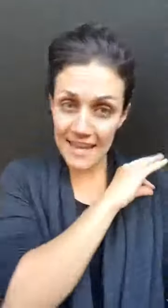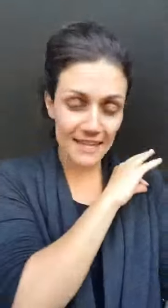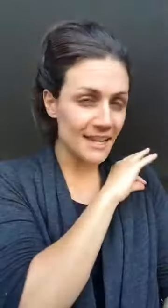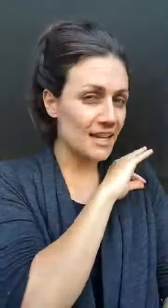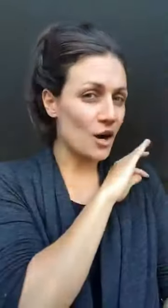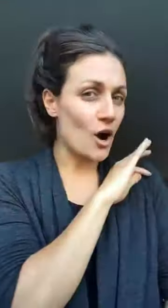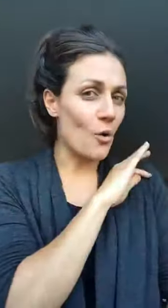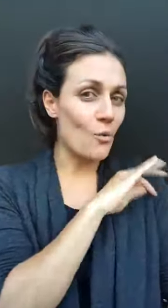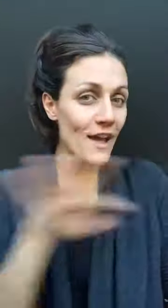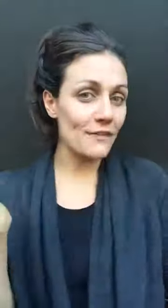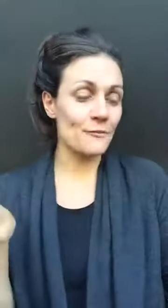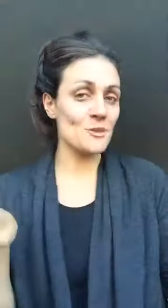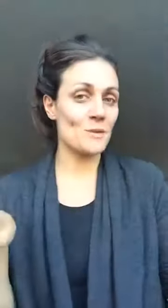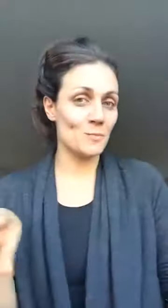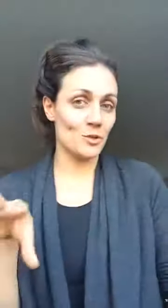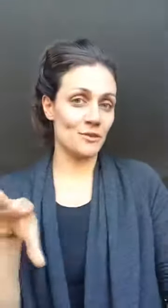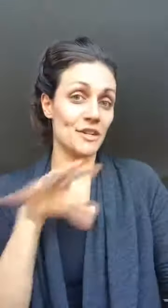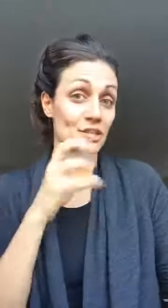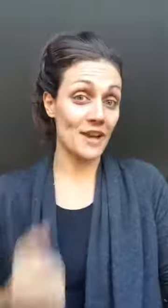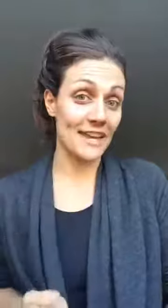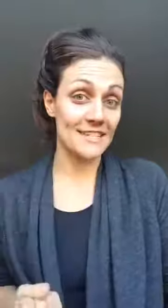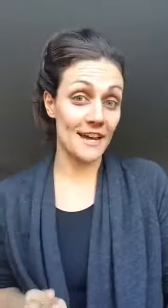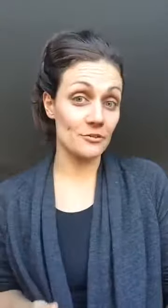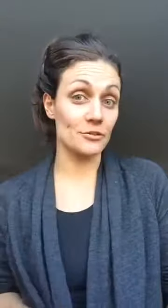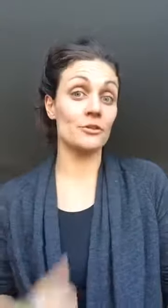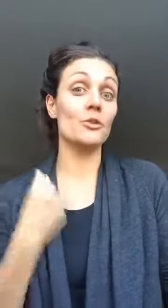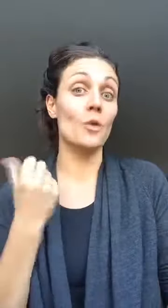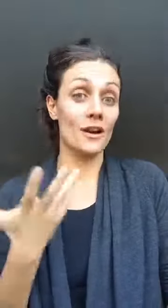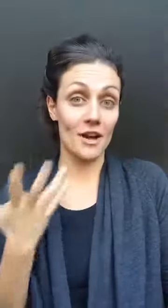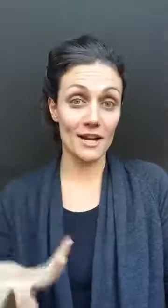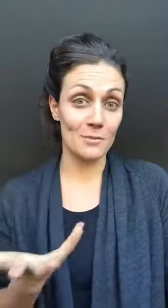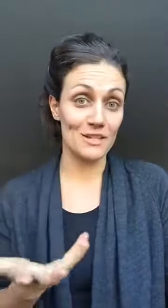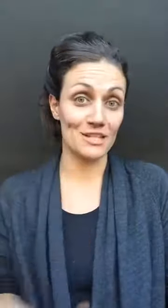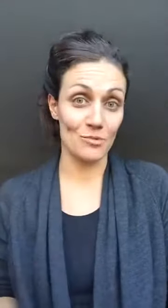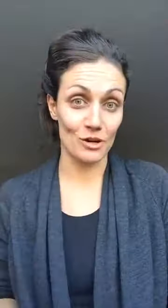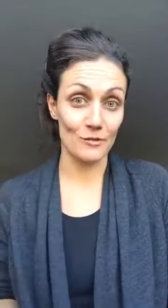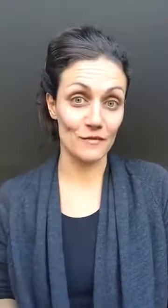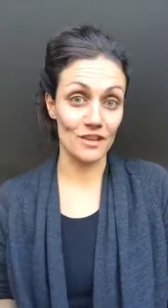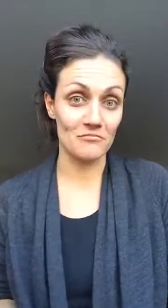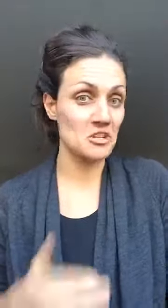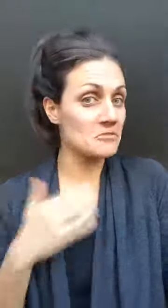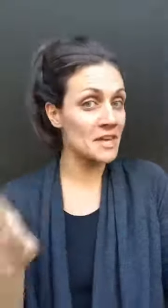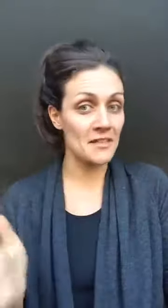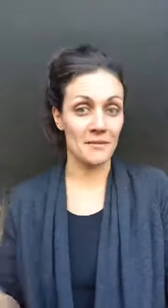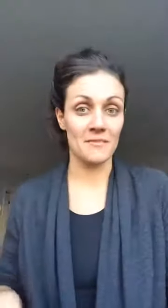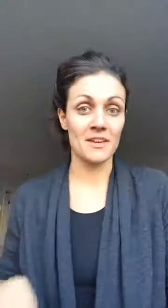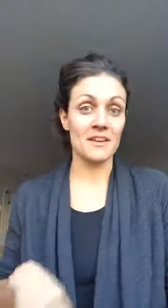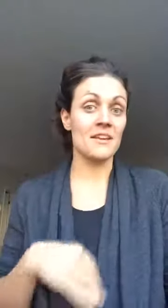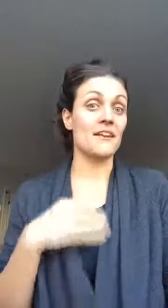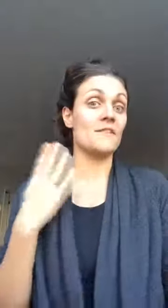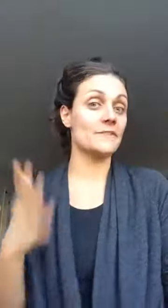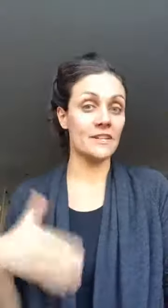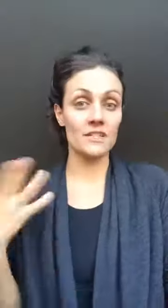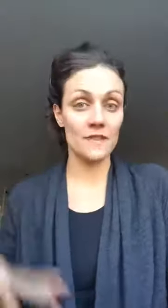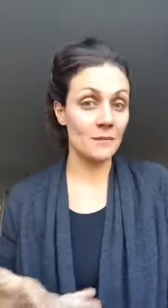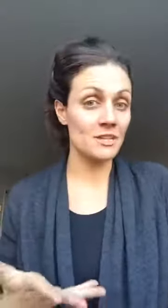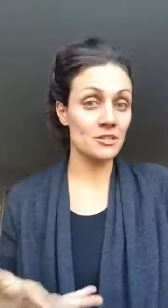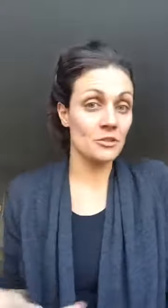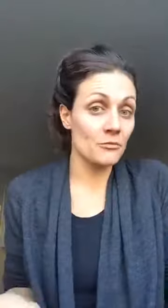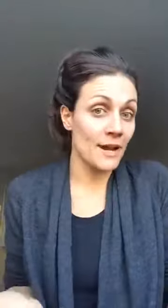away from the people who are going to drag it down or who are not going to be supportive of you don't tell them if it's friends and family and you're around